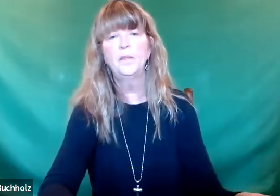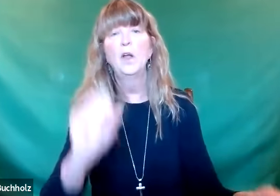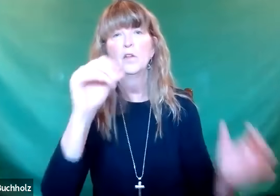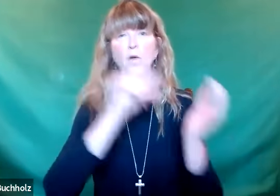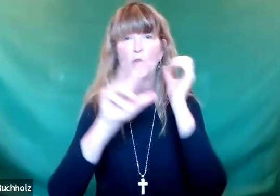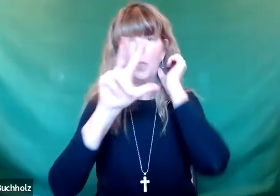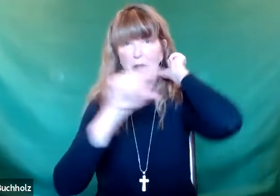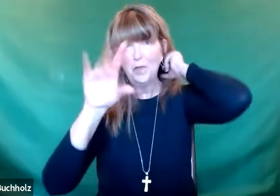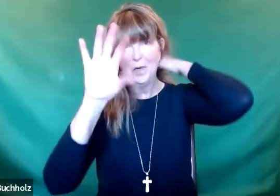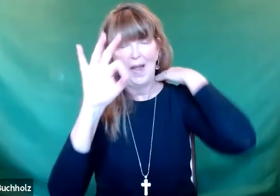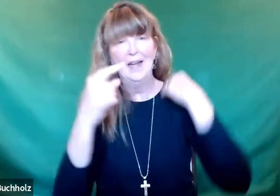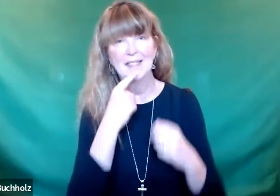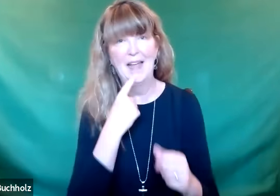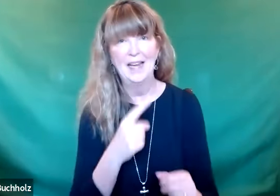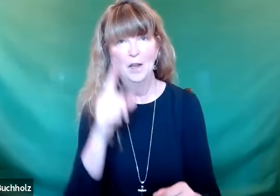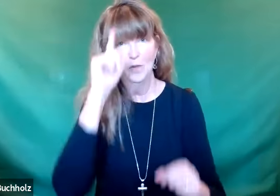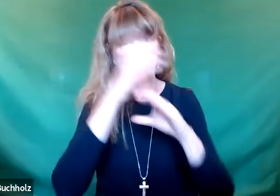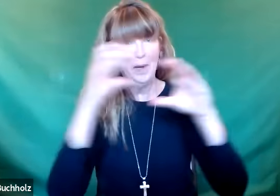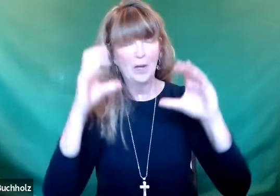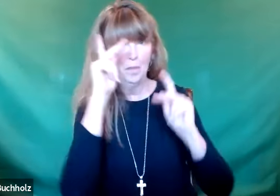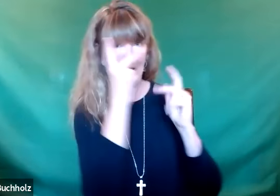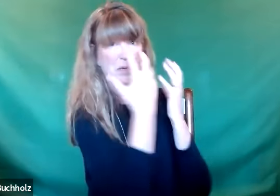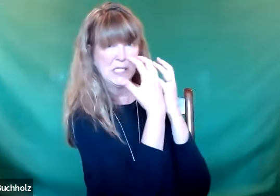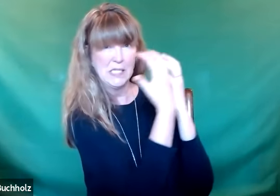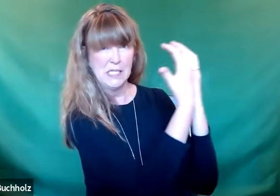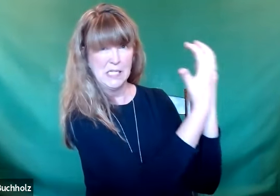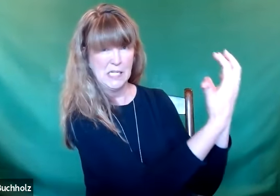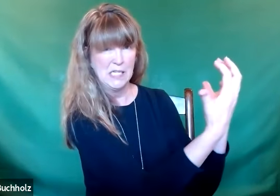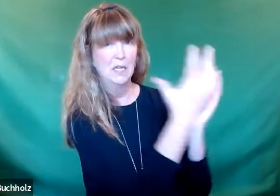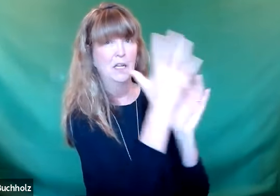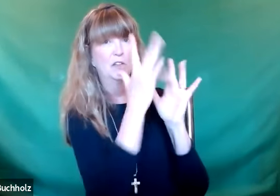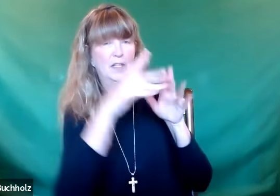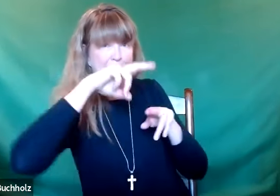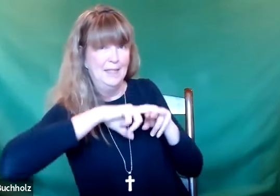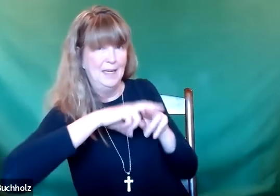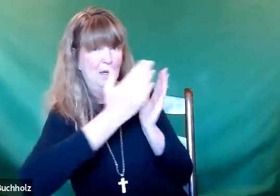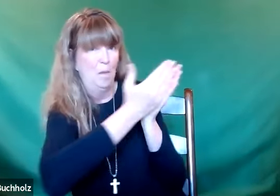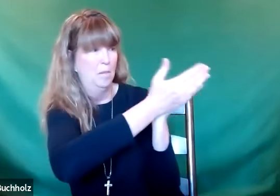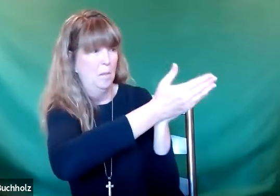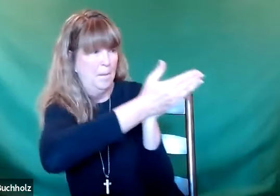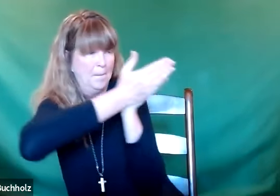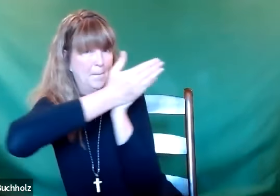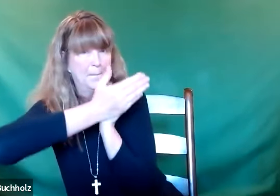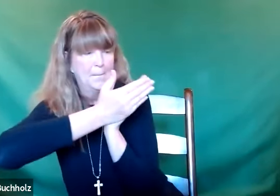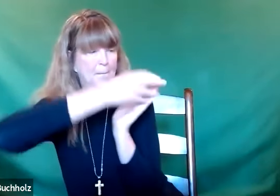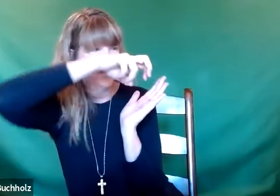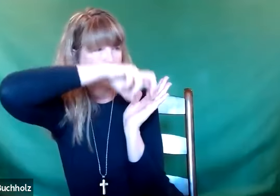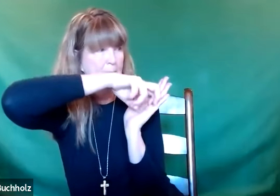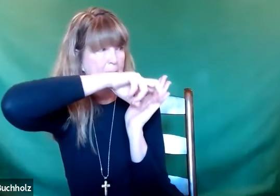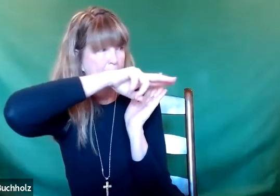sermon. was a perfect place. Verses three through nine. want you to imagine, again, now that the mass of people on the shore and